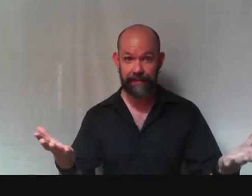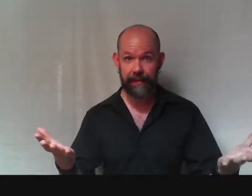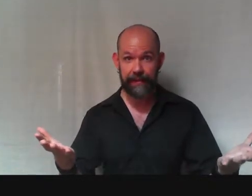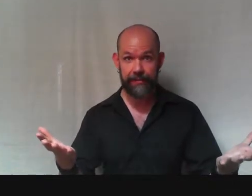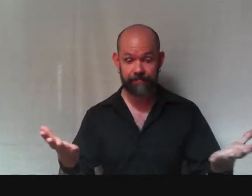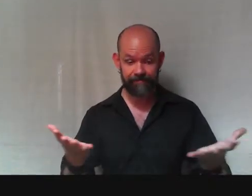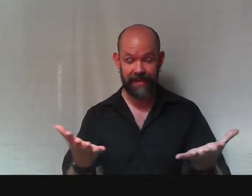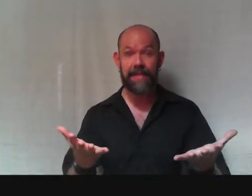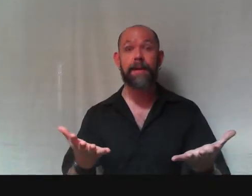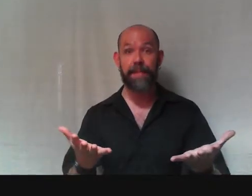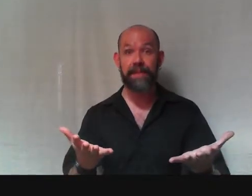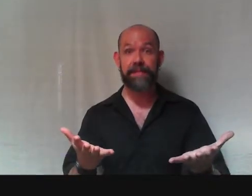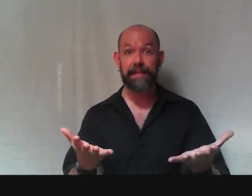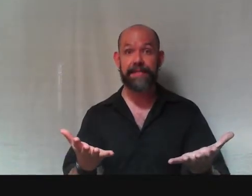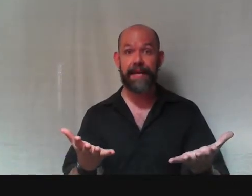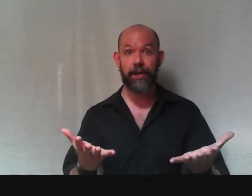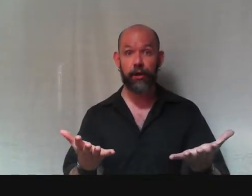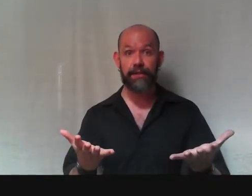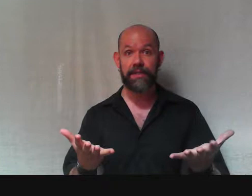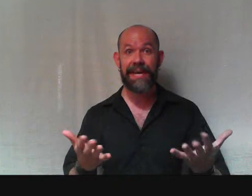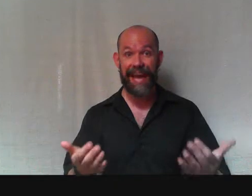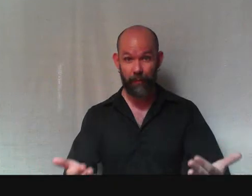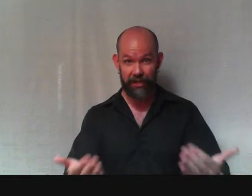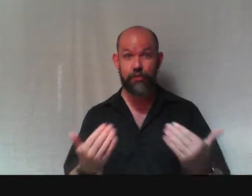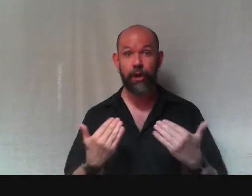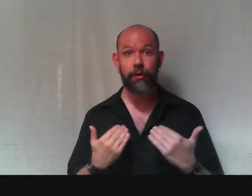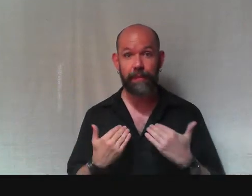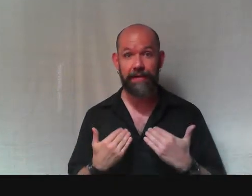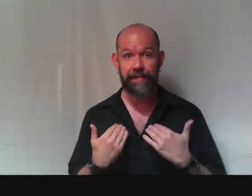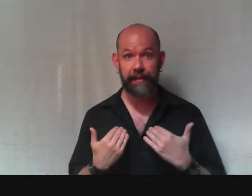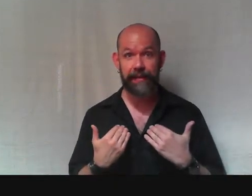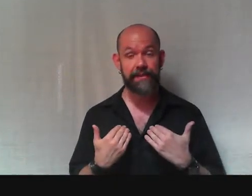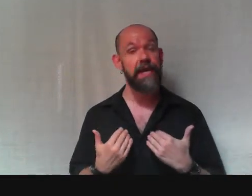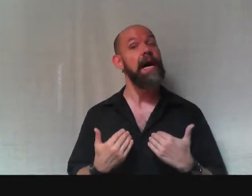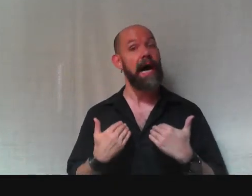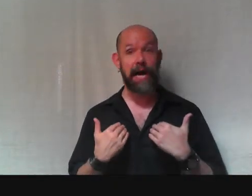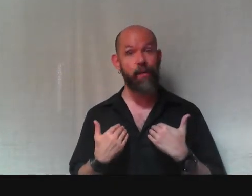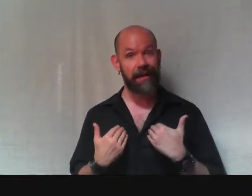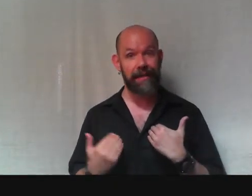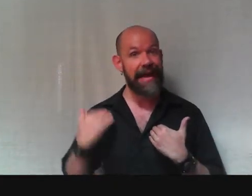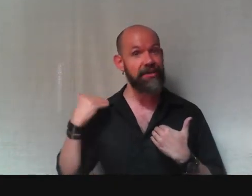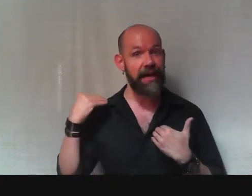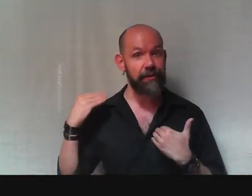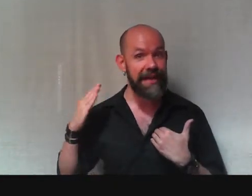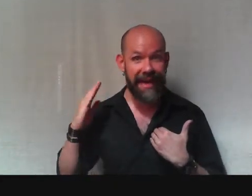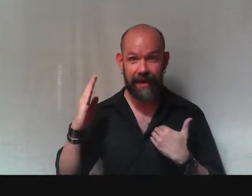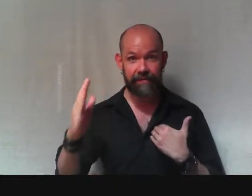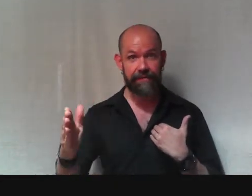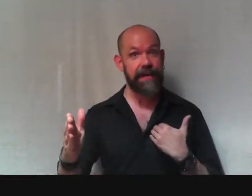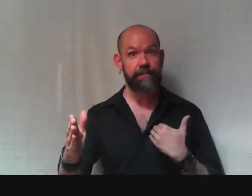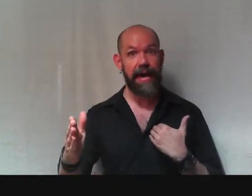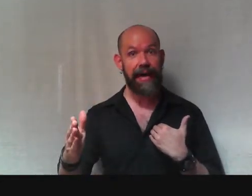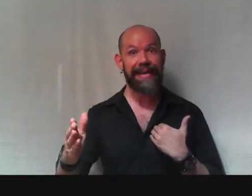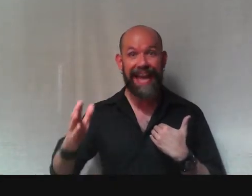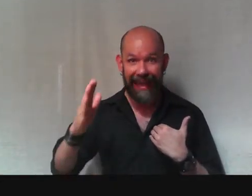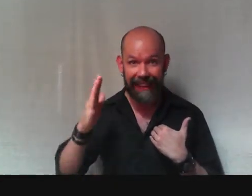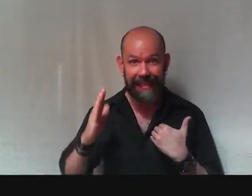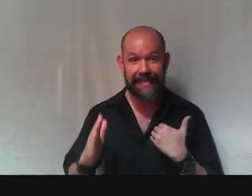feelings, my feelings get hurt. And when you hurt my feelings, I want to lash out and fight back. And this